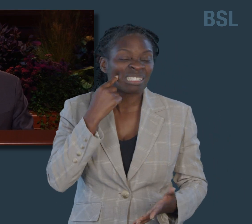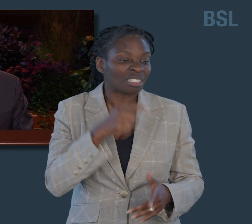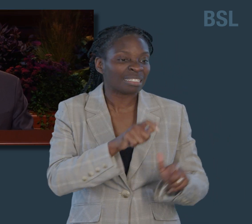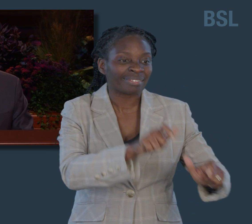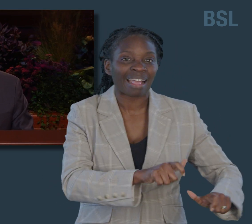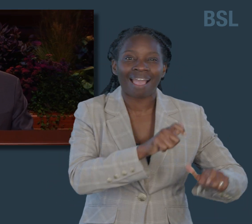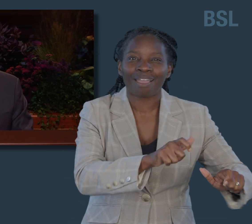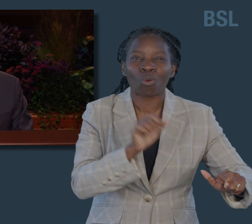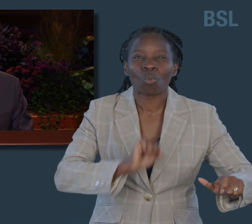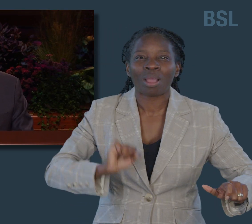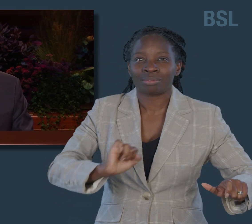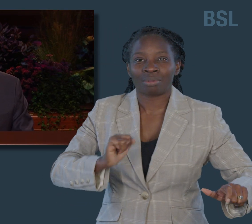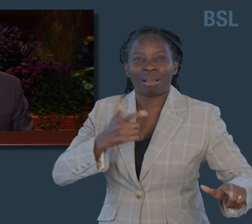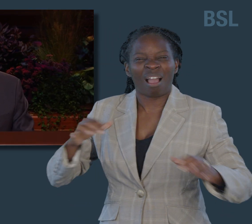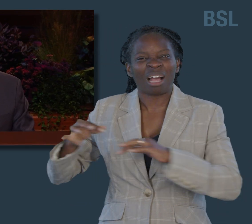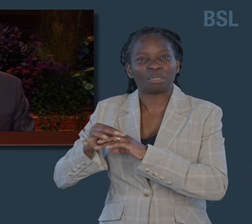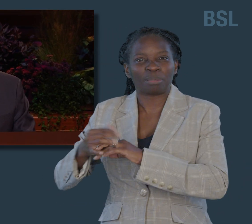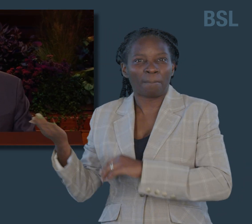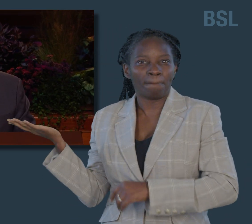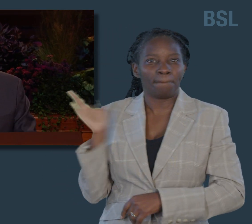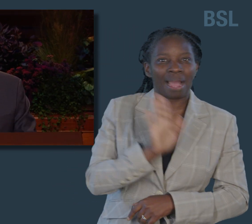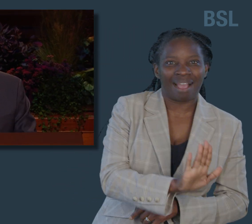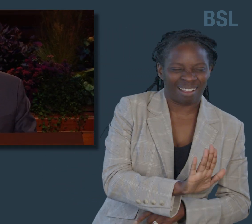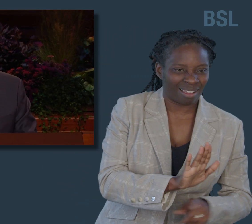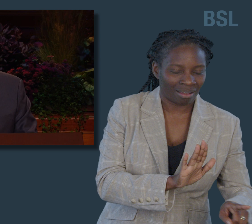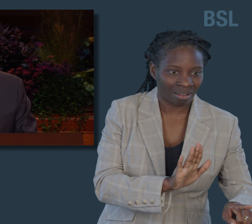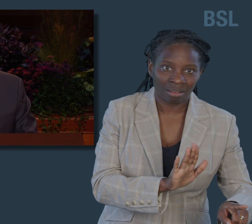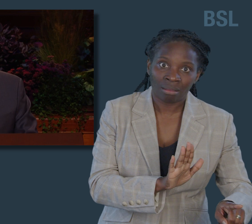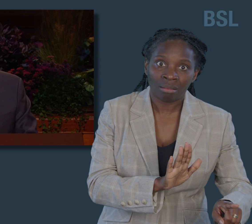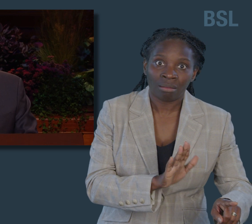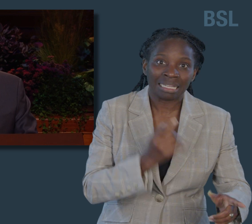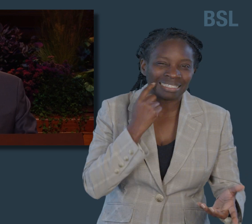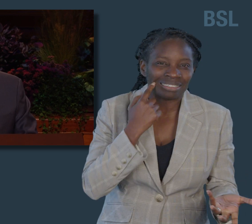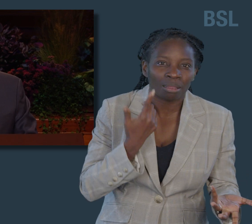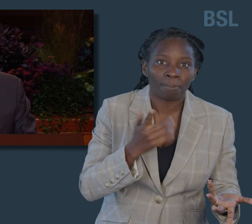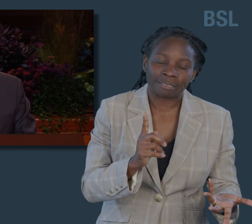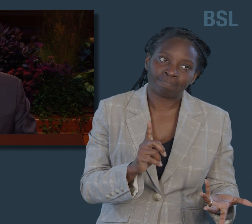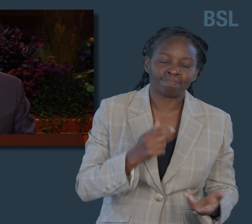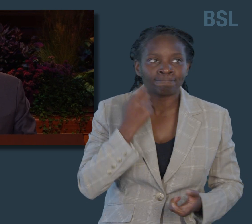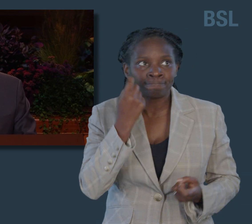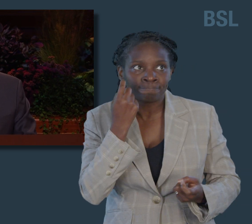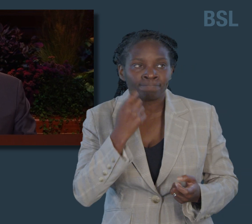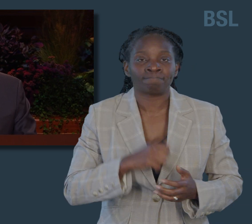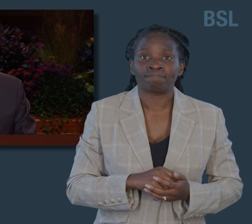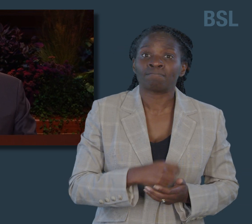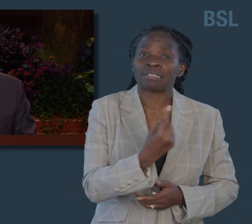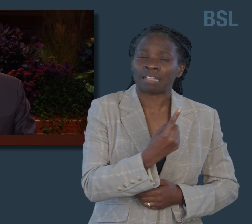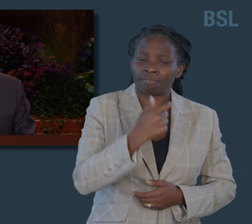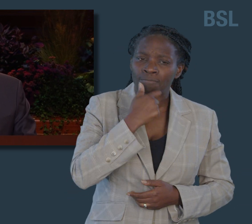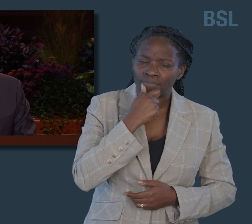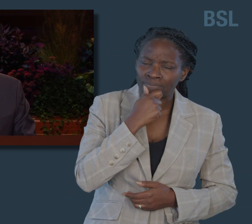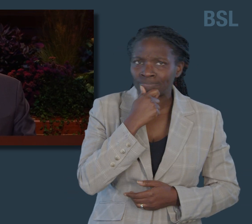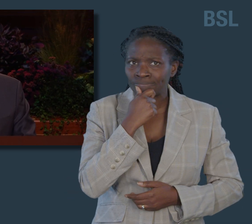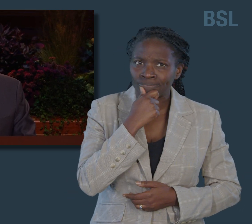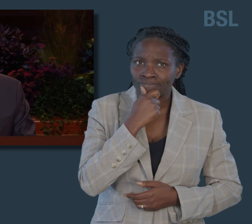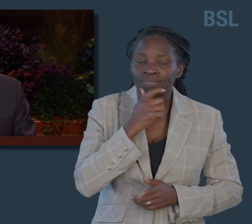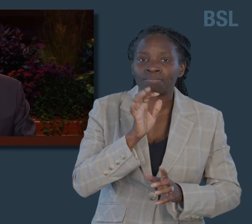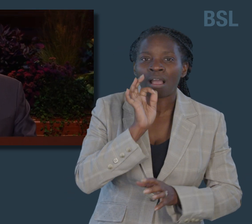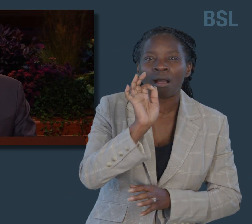to return than to travel alone. On both occasions, she sought guidance from the prophet Brigham Young, who